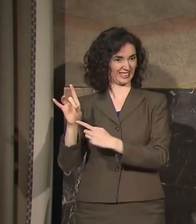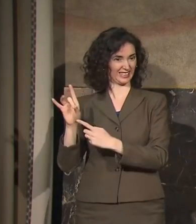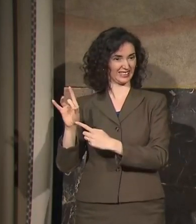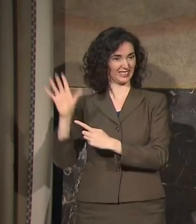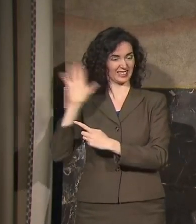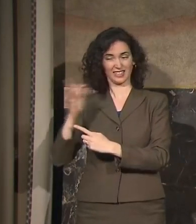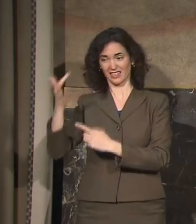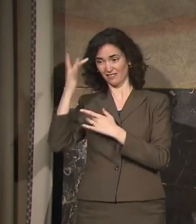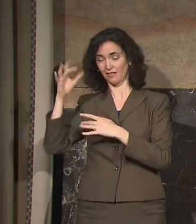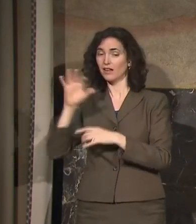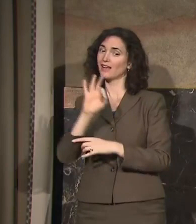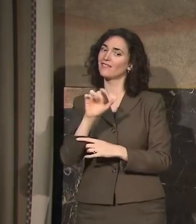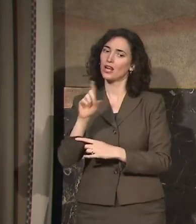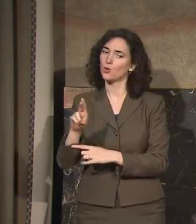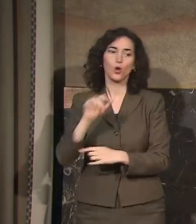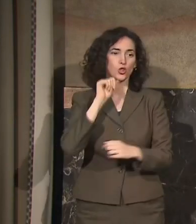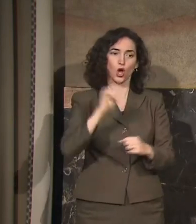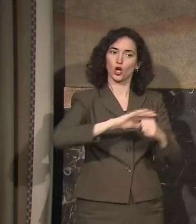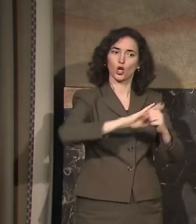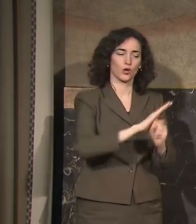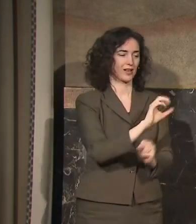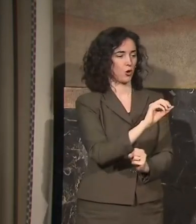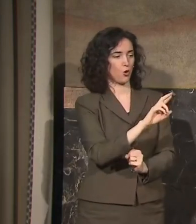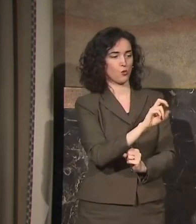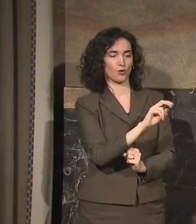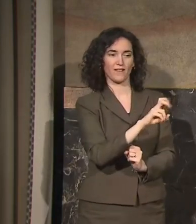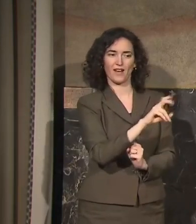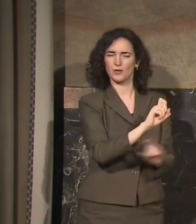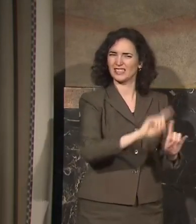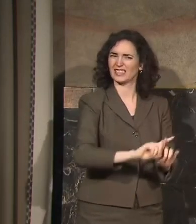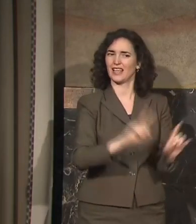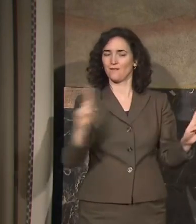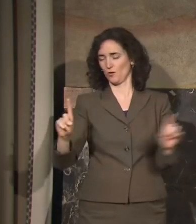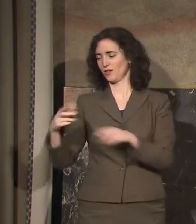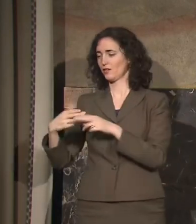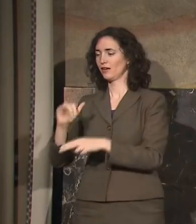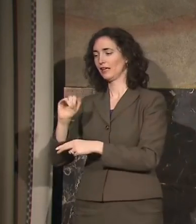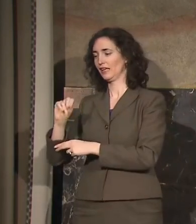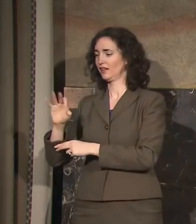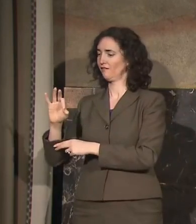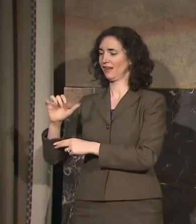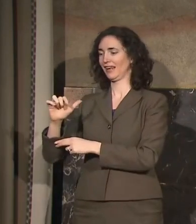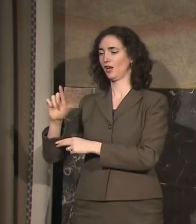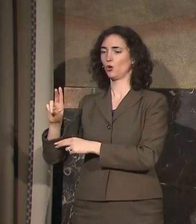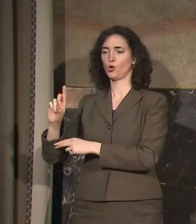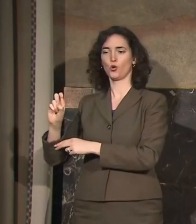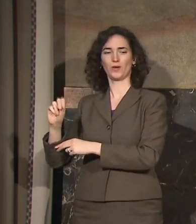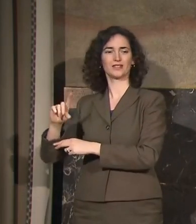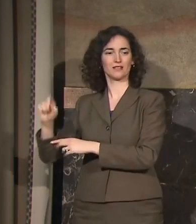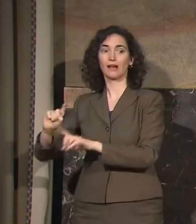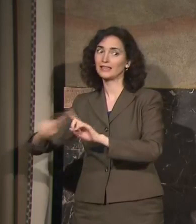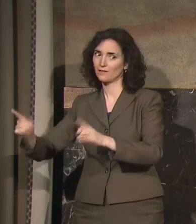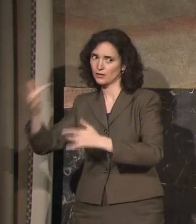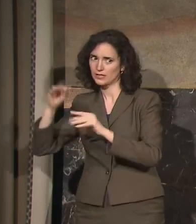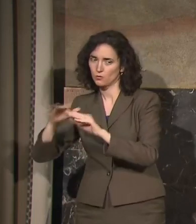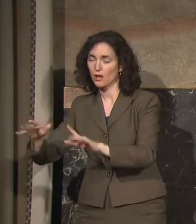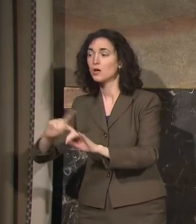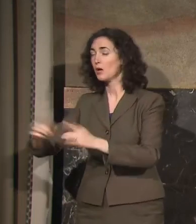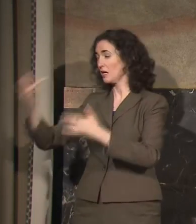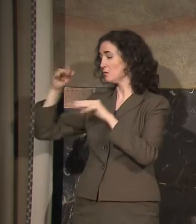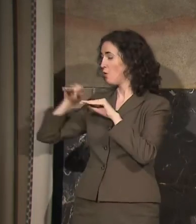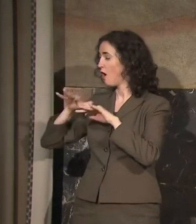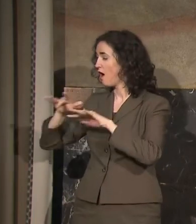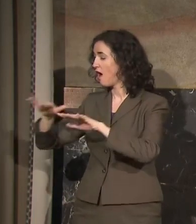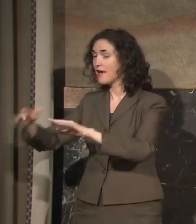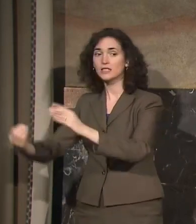course, that was influenza. It wasn't a coronavirus. But there was a very significant outbreak in public health emergency in the